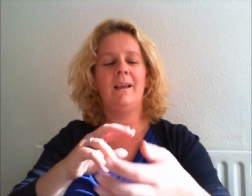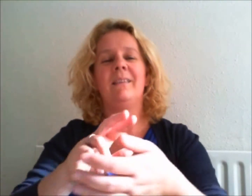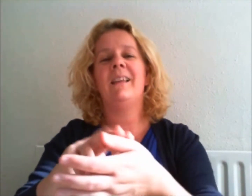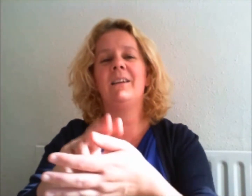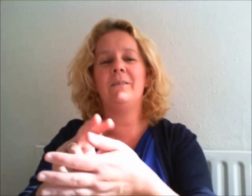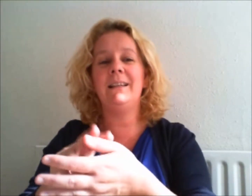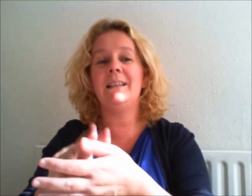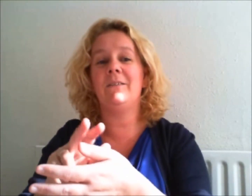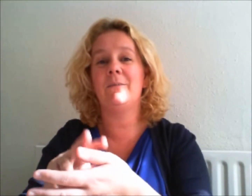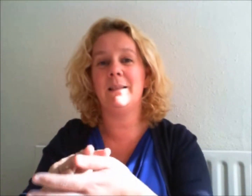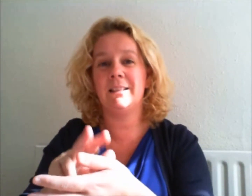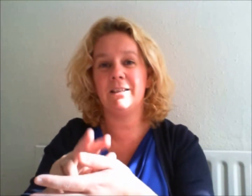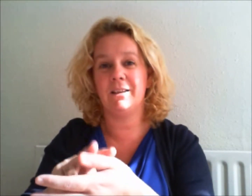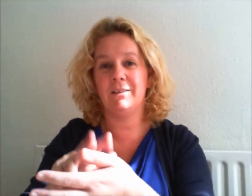That are easy for me to do.